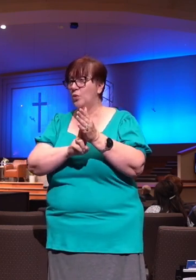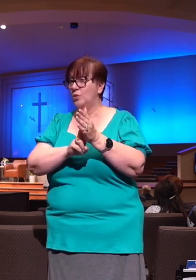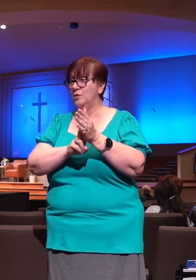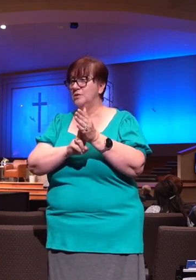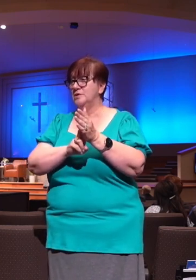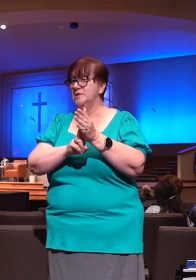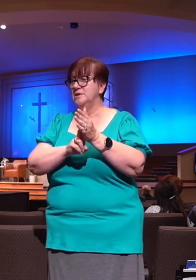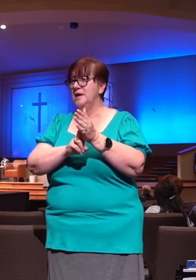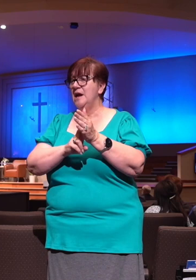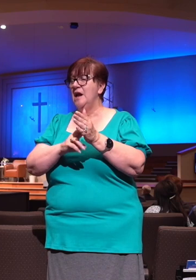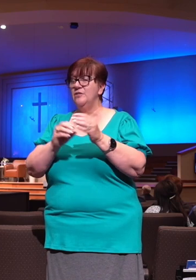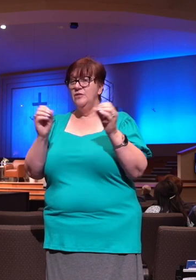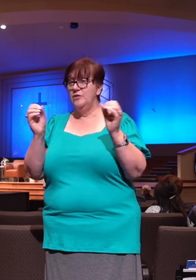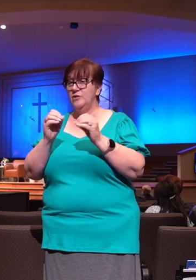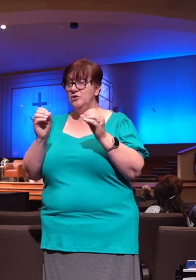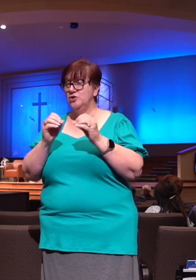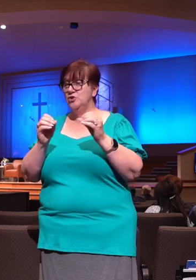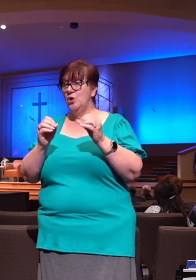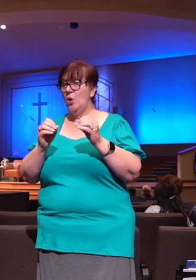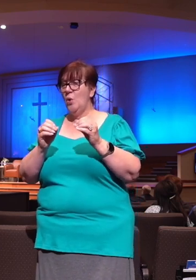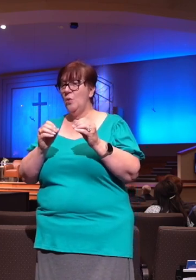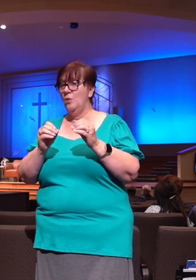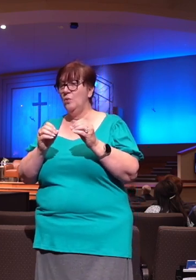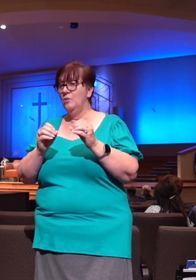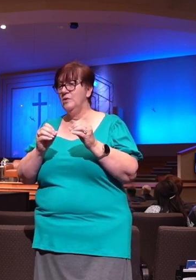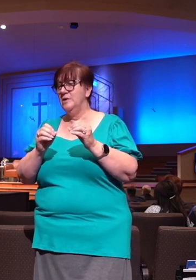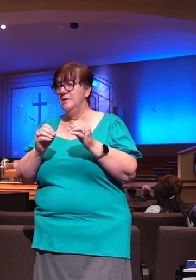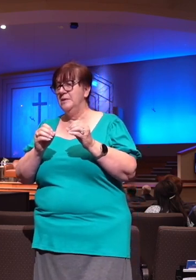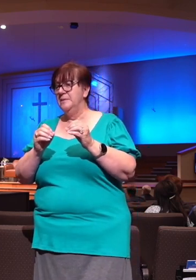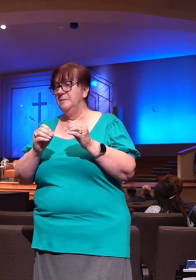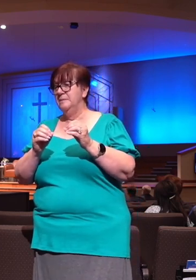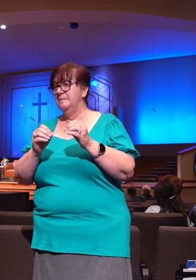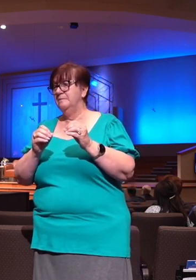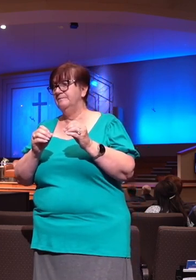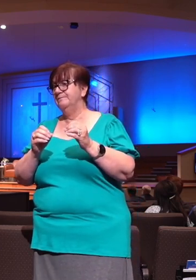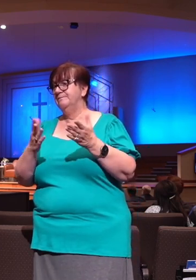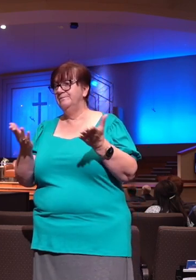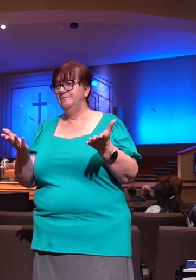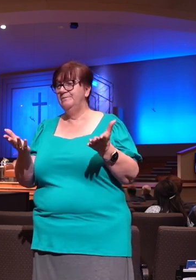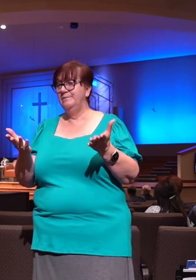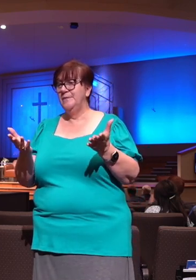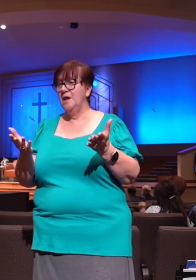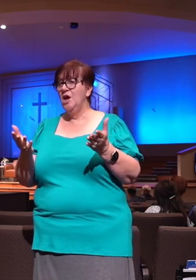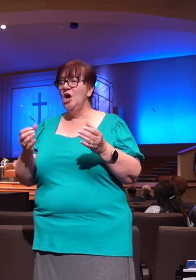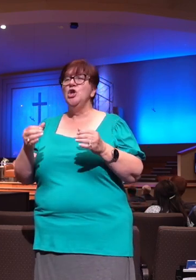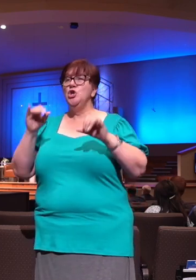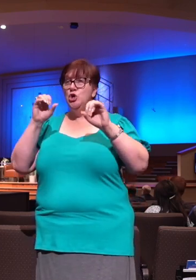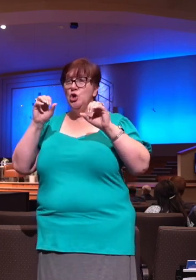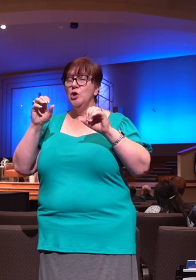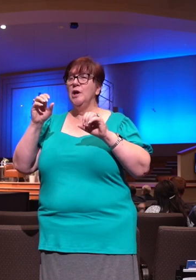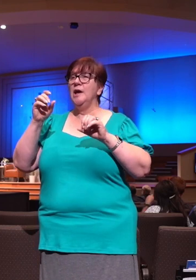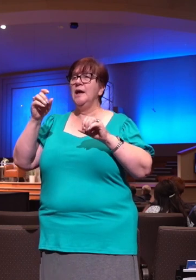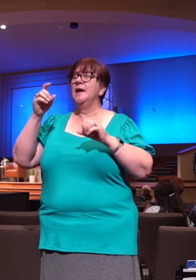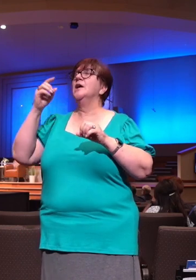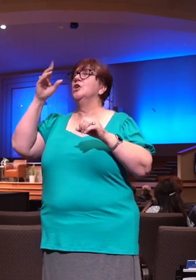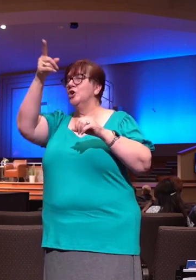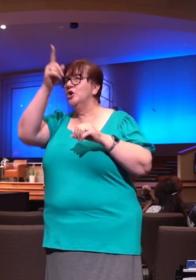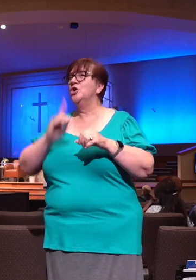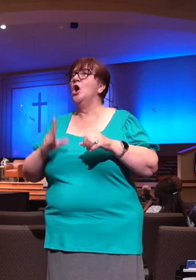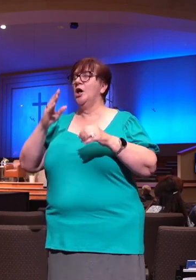clause. There's, there's, these are the promises of God that you can take to the bank. The Bible tells us, and one of things, let me